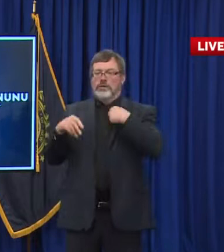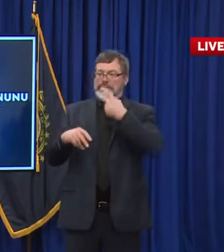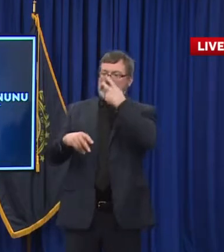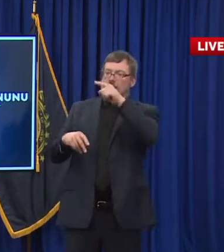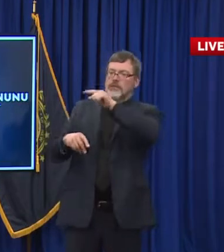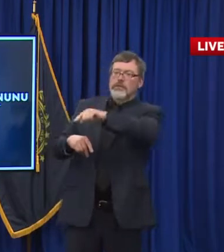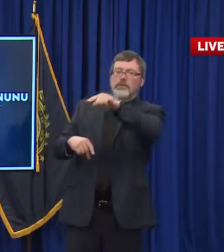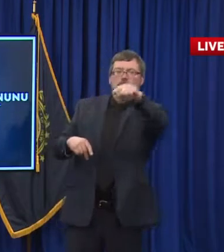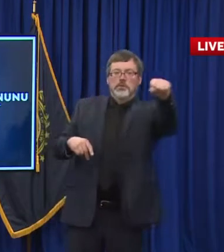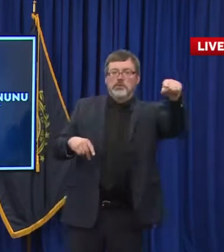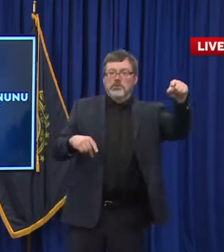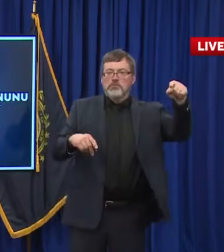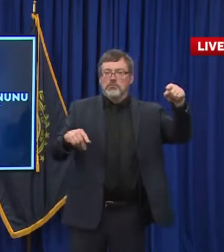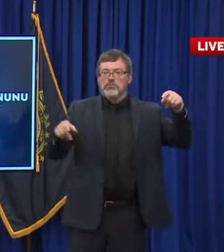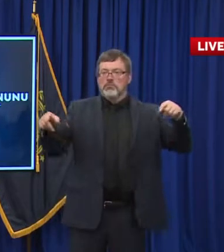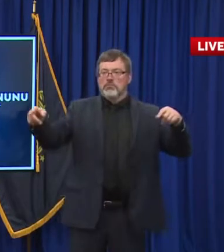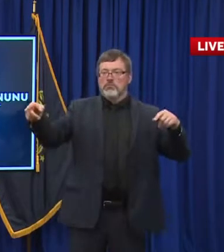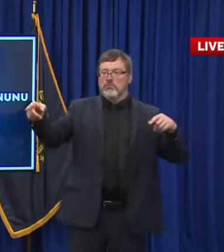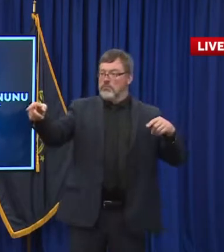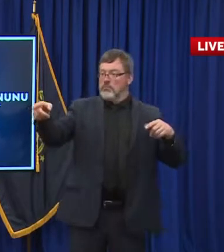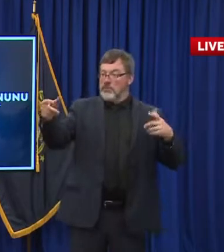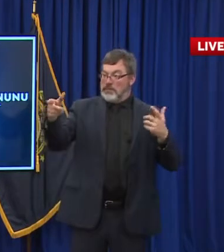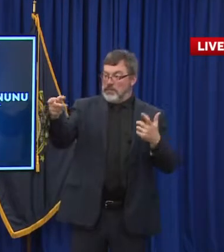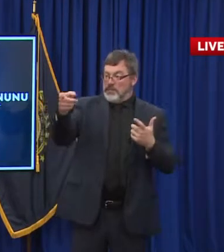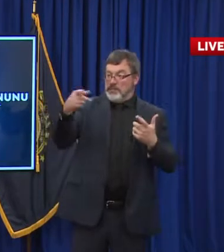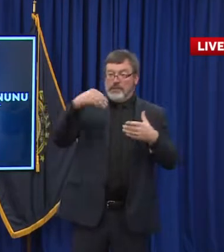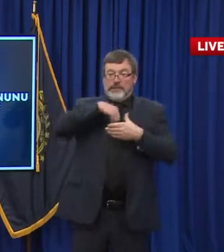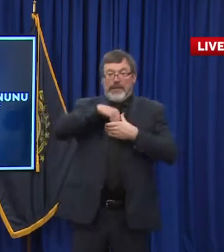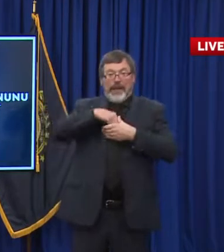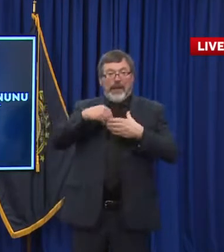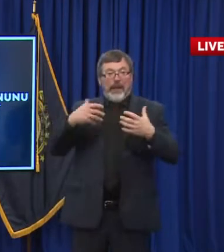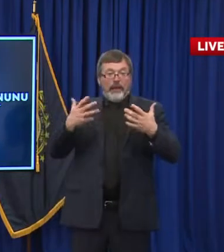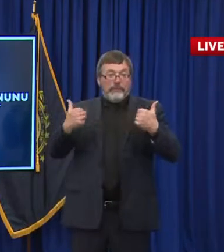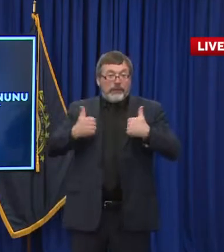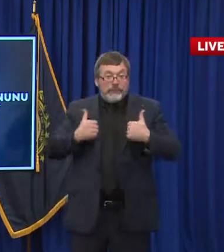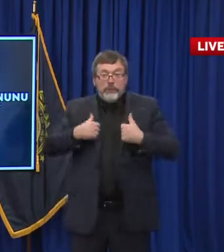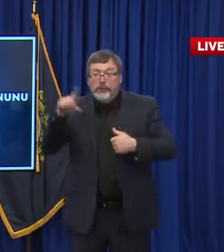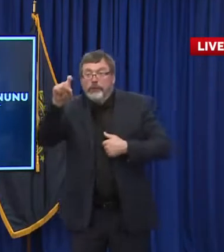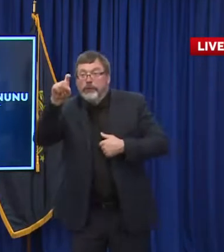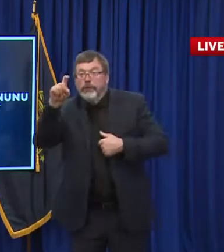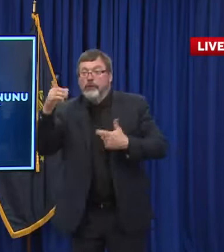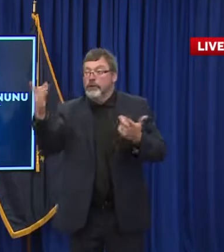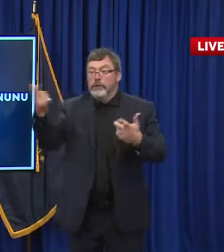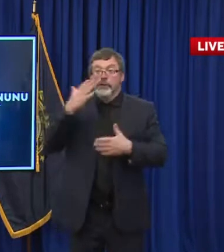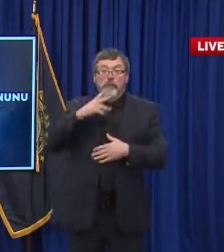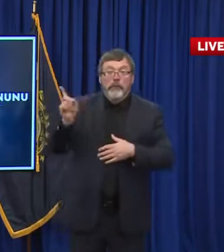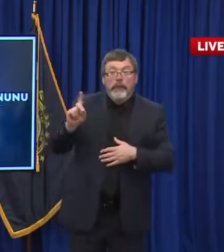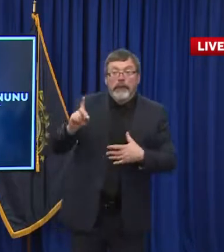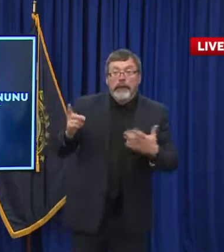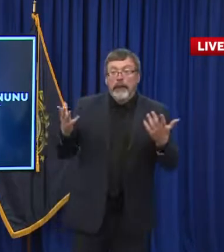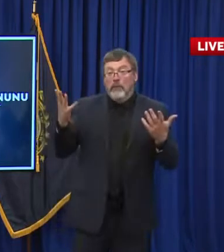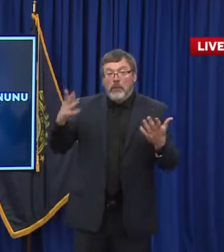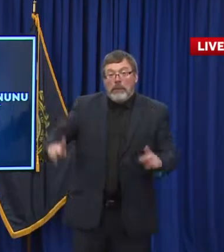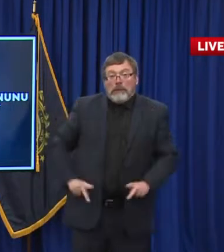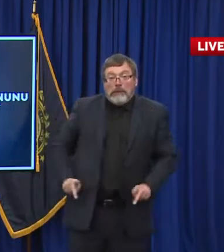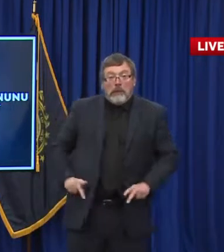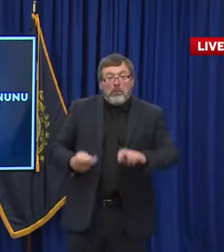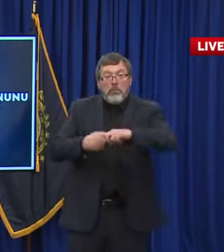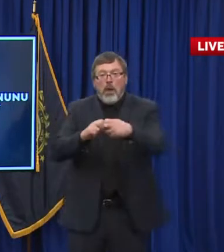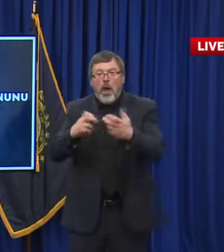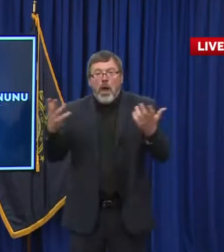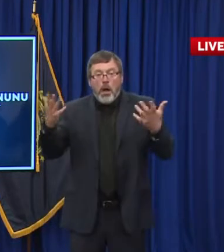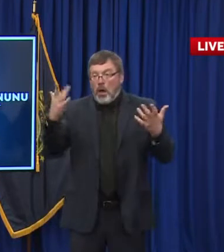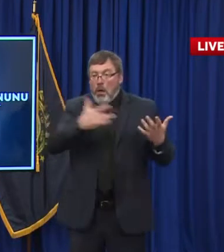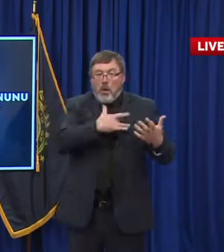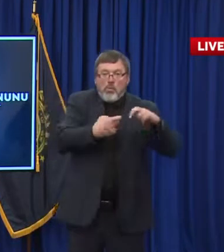can be a very severe underlying health condition with this, or someone that's elderly. That's why it's so important to take that extra step back,